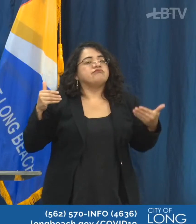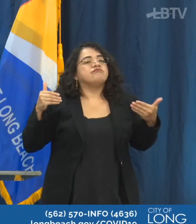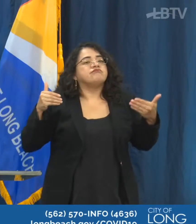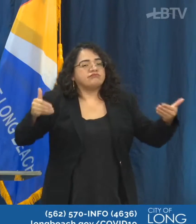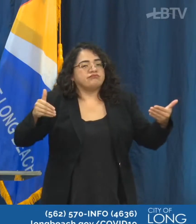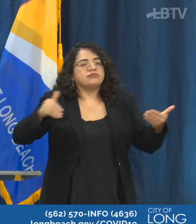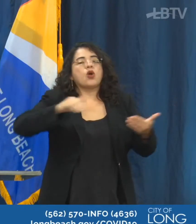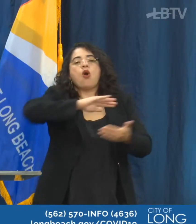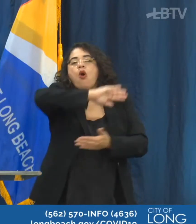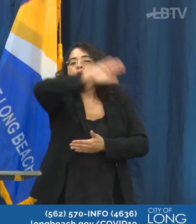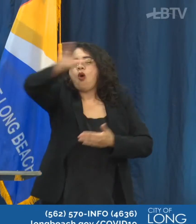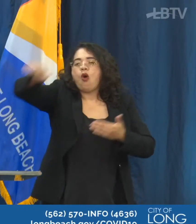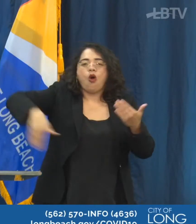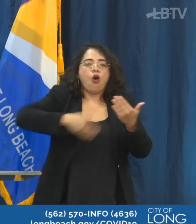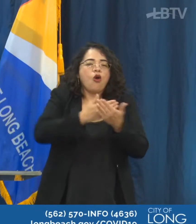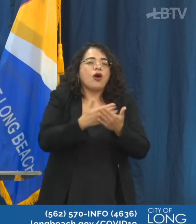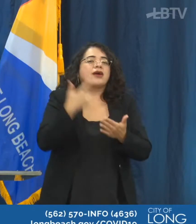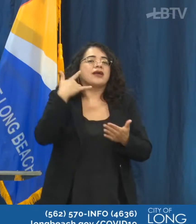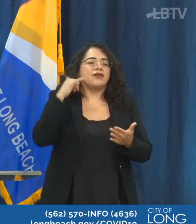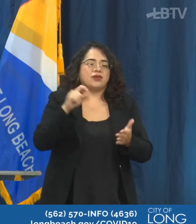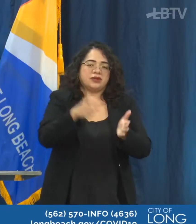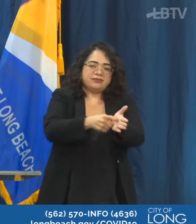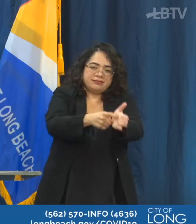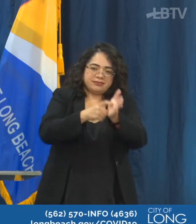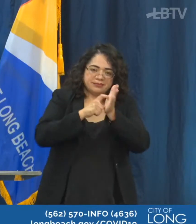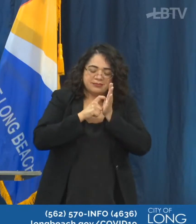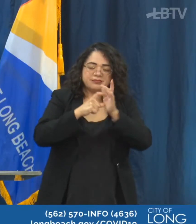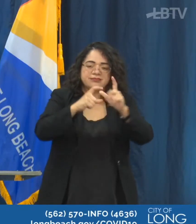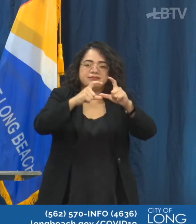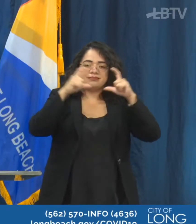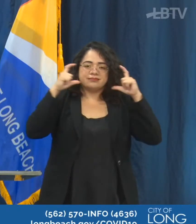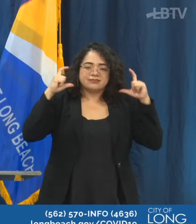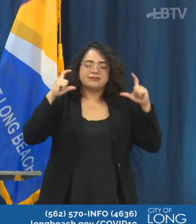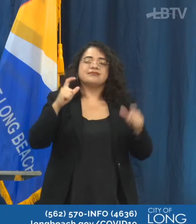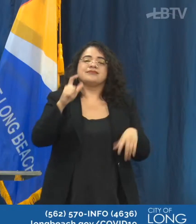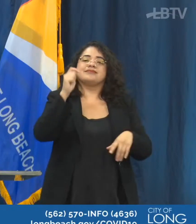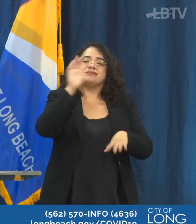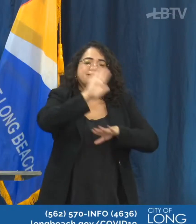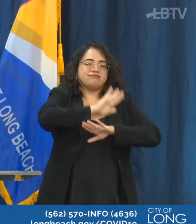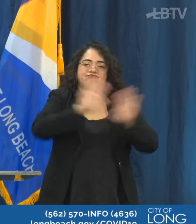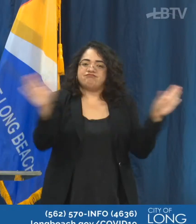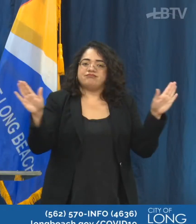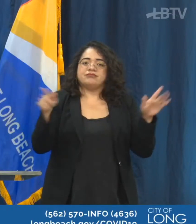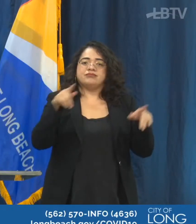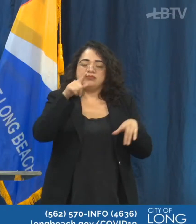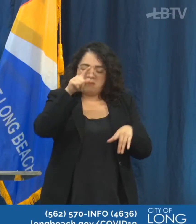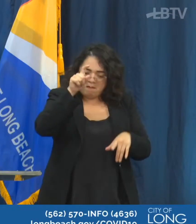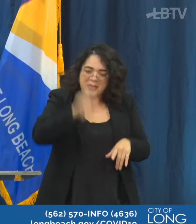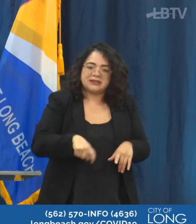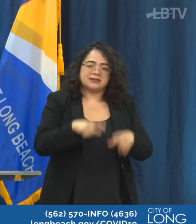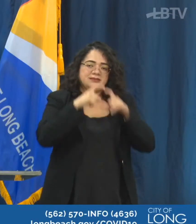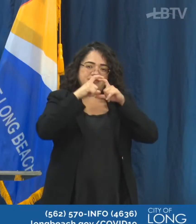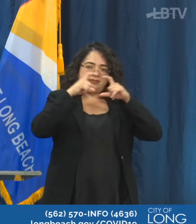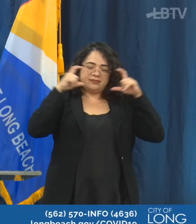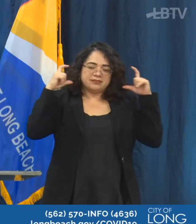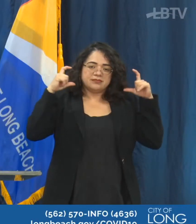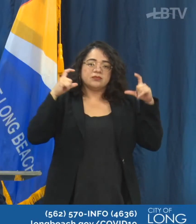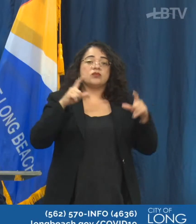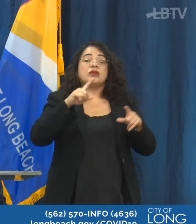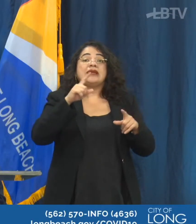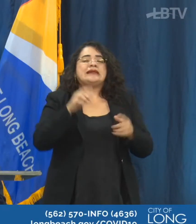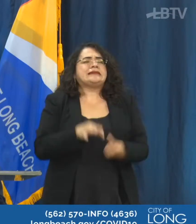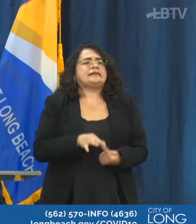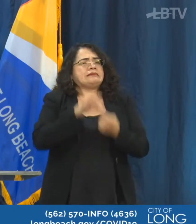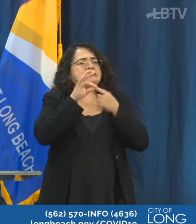guidance issued today is in line with what our city has recommended over the last few months. It states that people must wear face coverings when they're in high risk